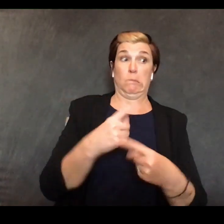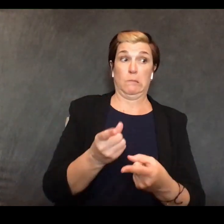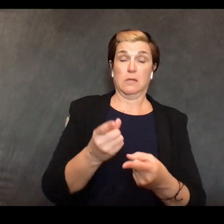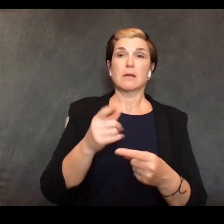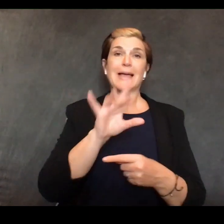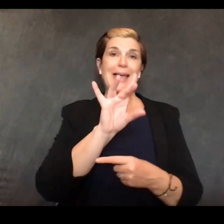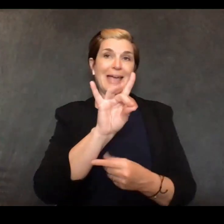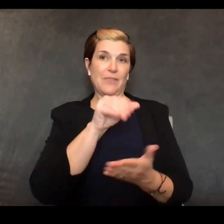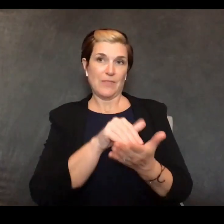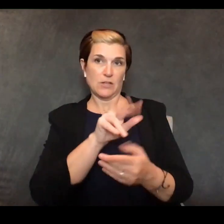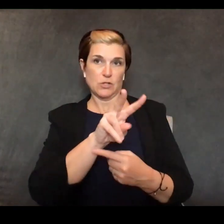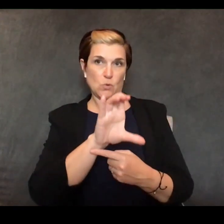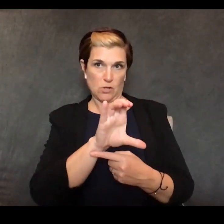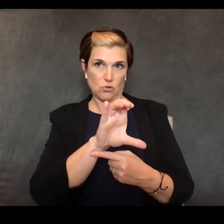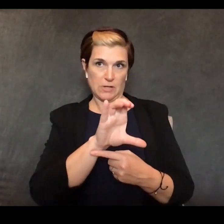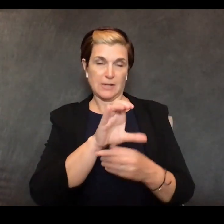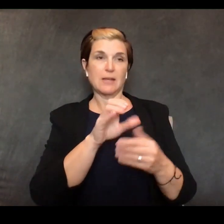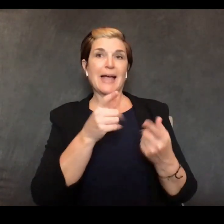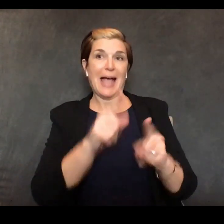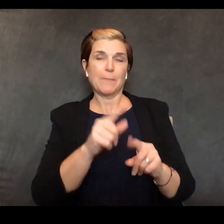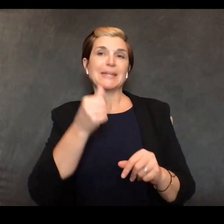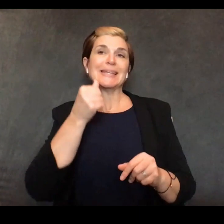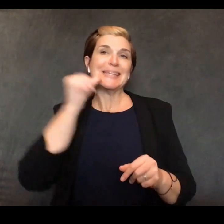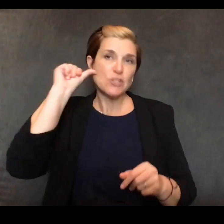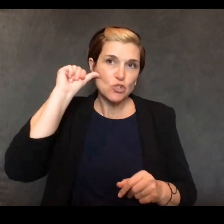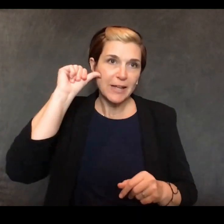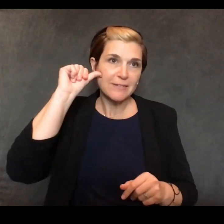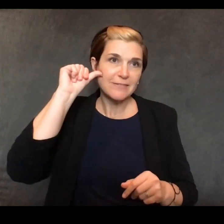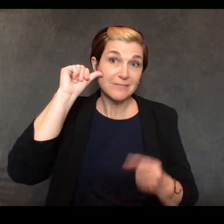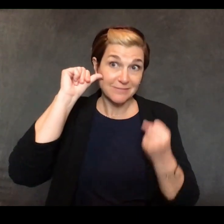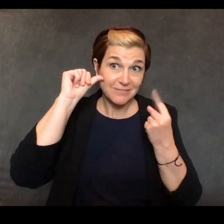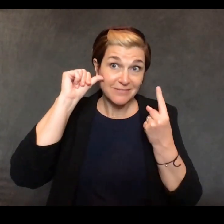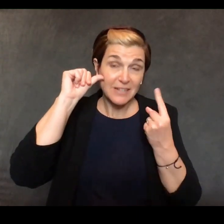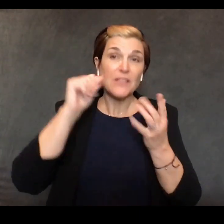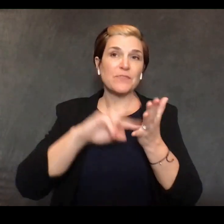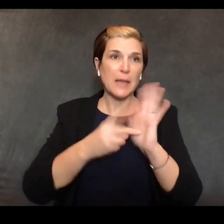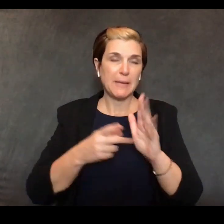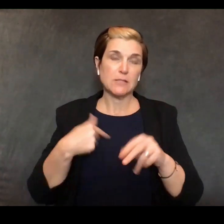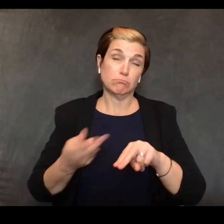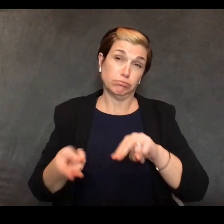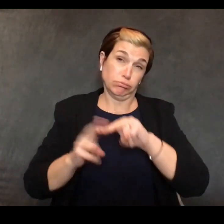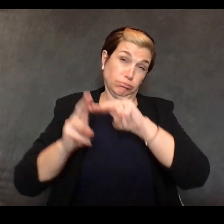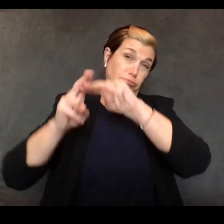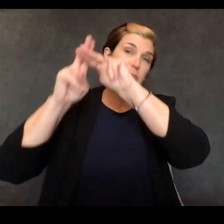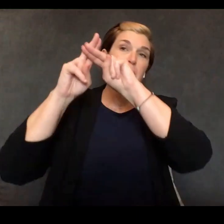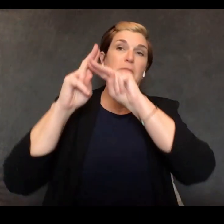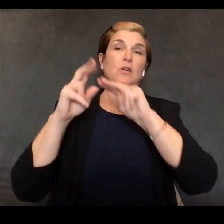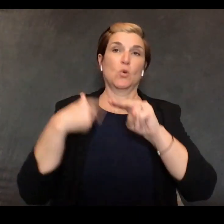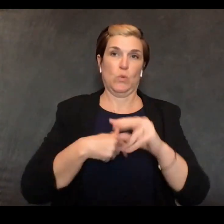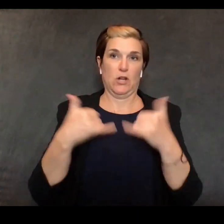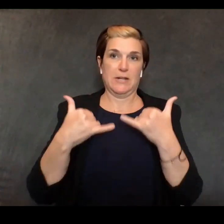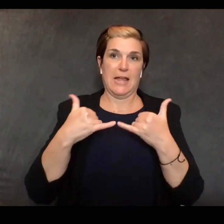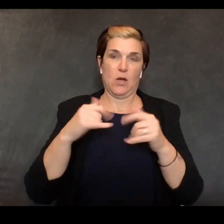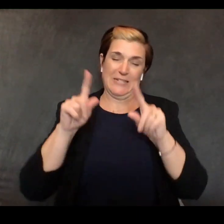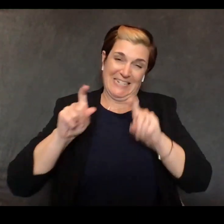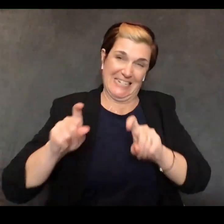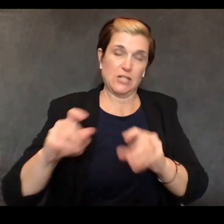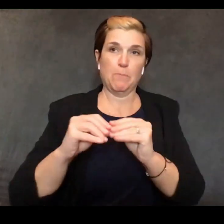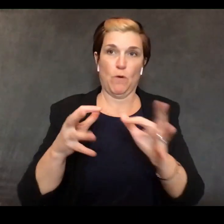them were yesterday this is showing the dramatic ramp as the high throughput comes in we don't have the numbers this morning from the American Hospital